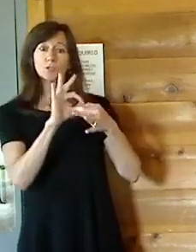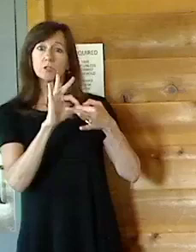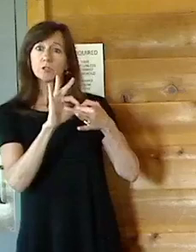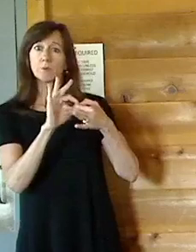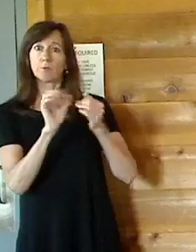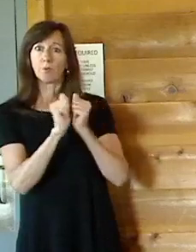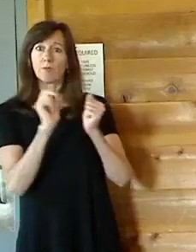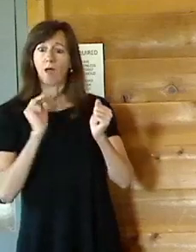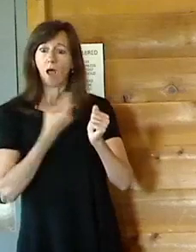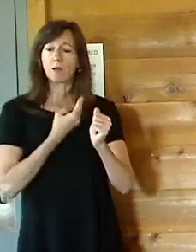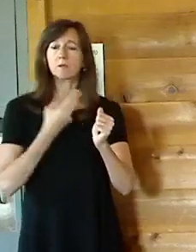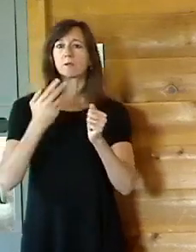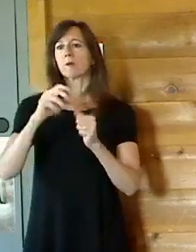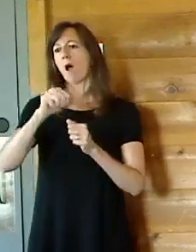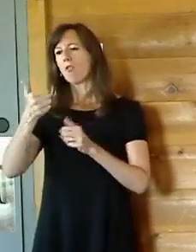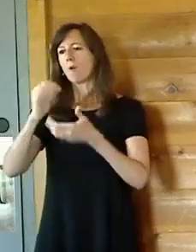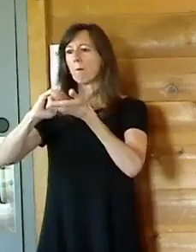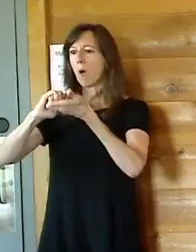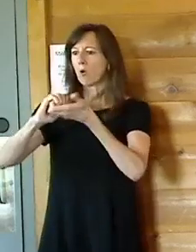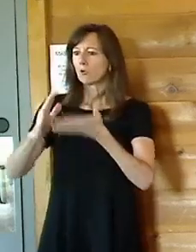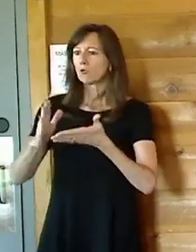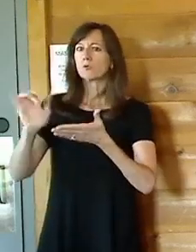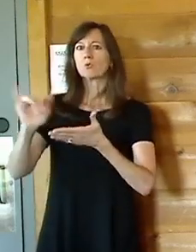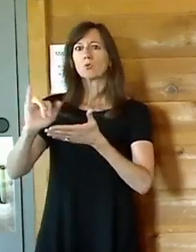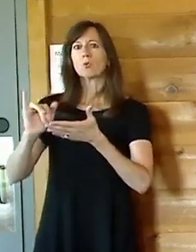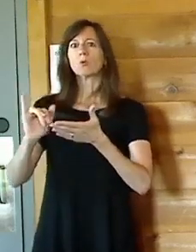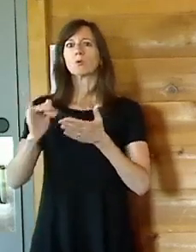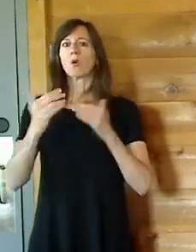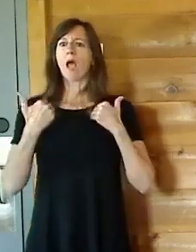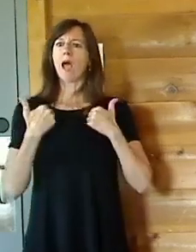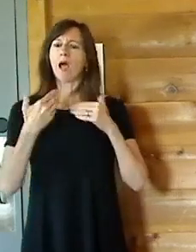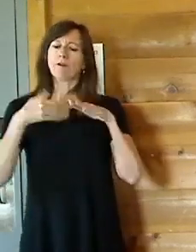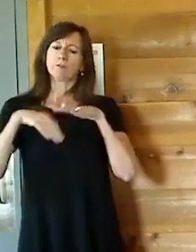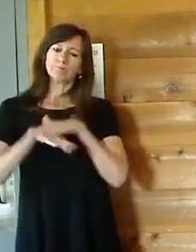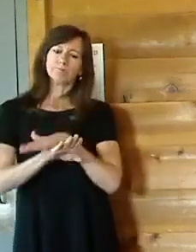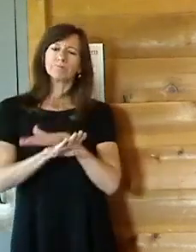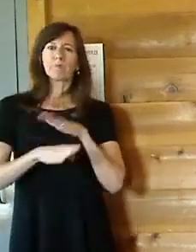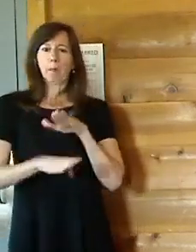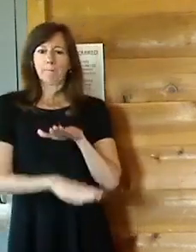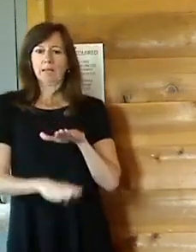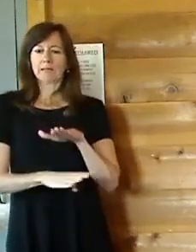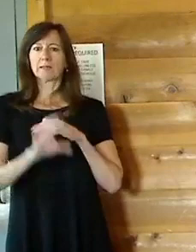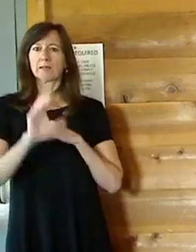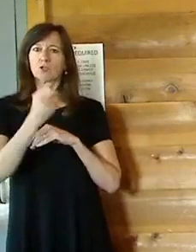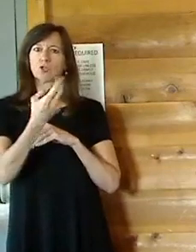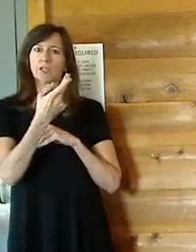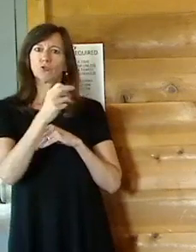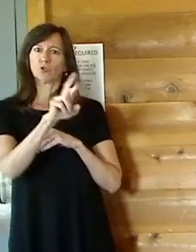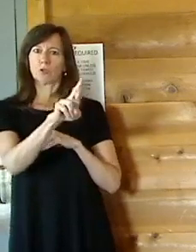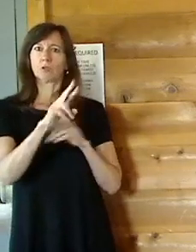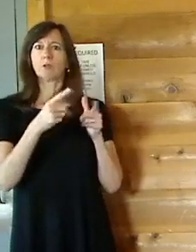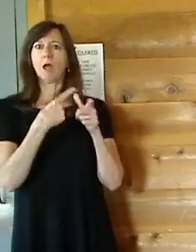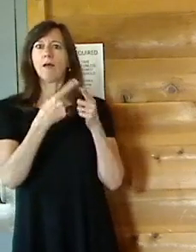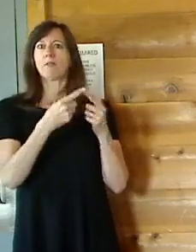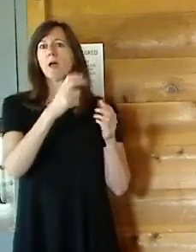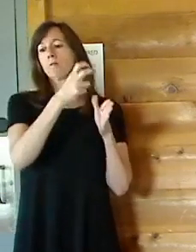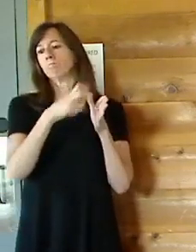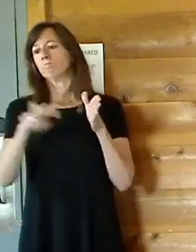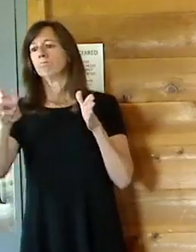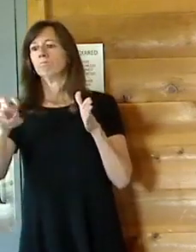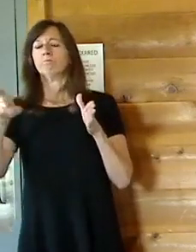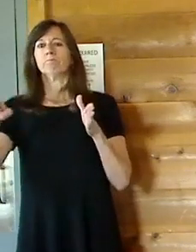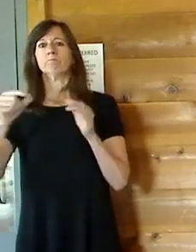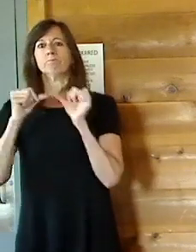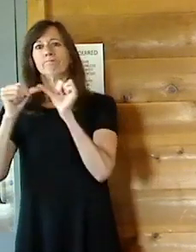transition from, you know, sort of basic emergency shelter to something a little bit more sustained, and then we move you, and ultimately the goal